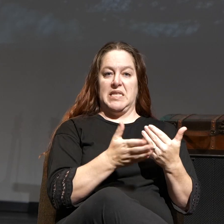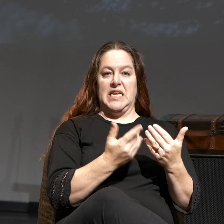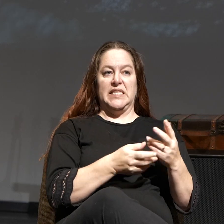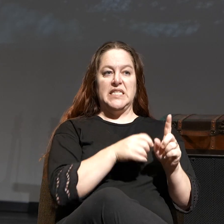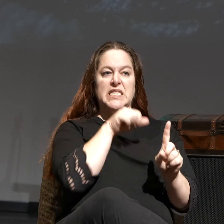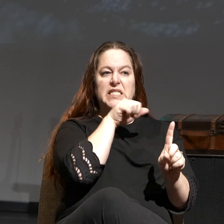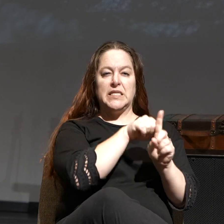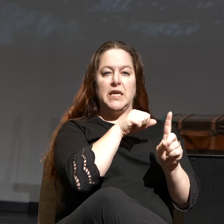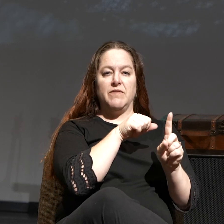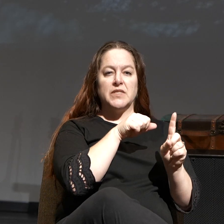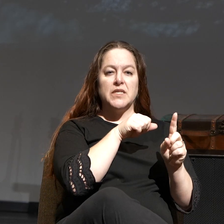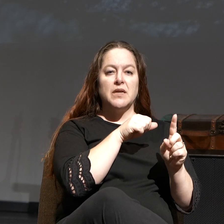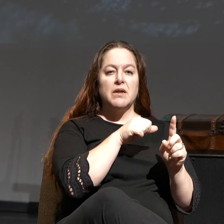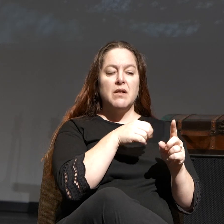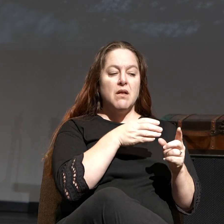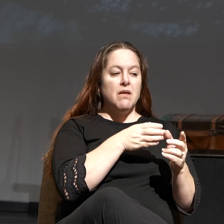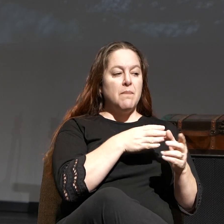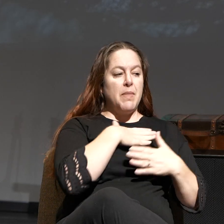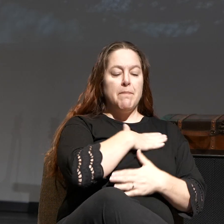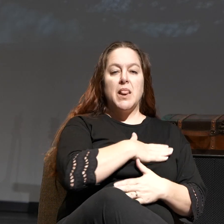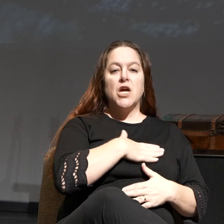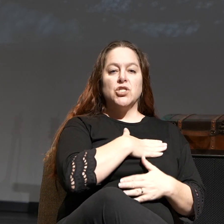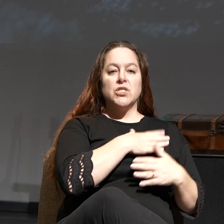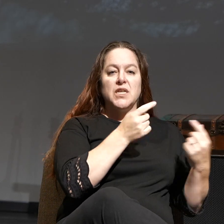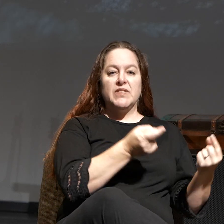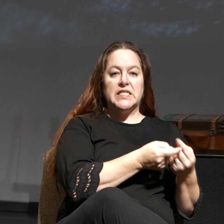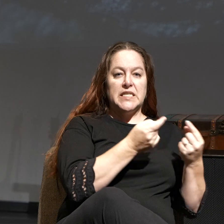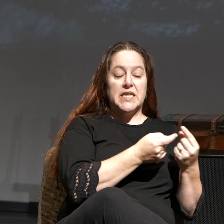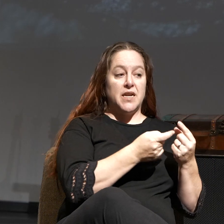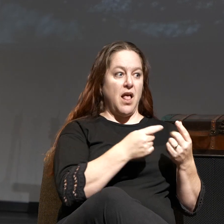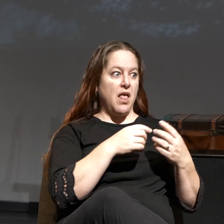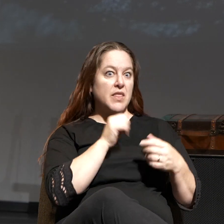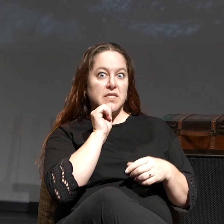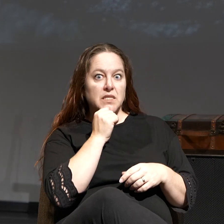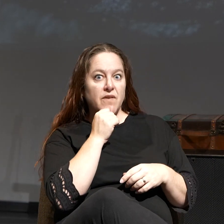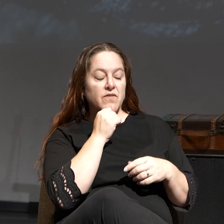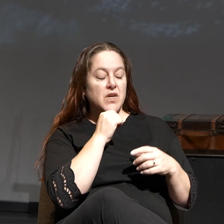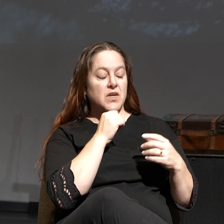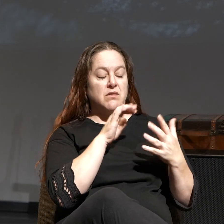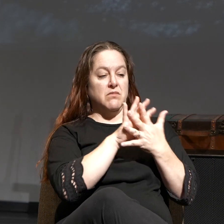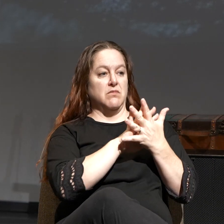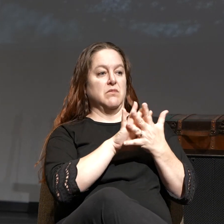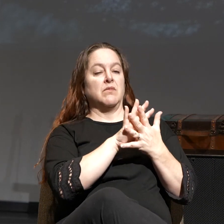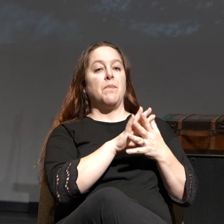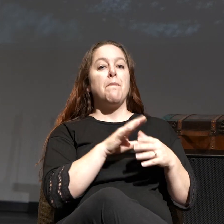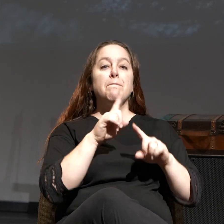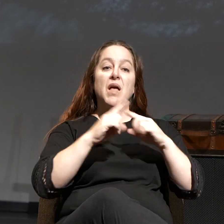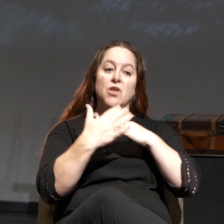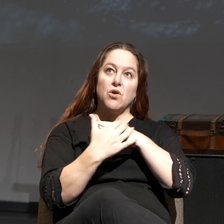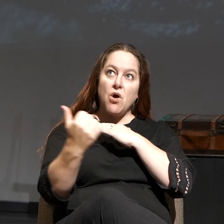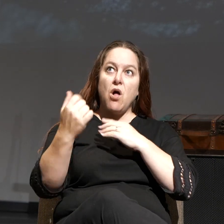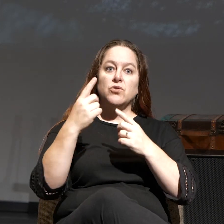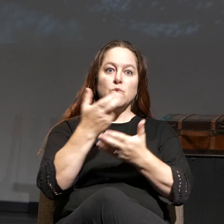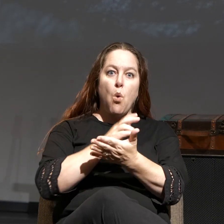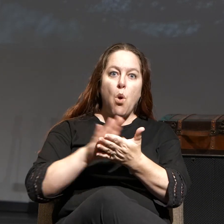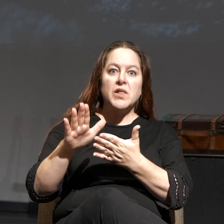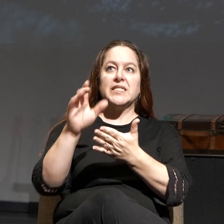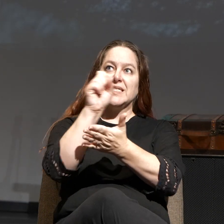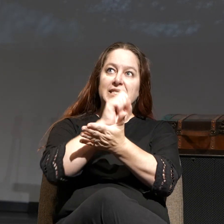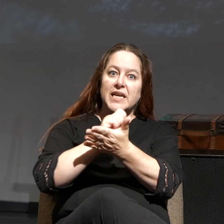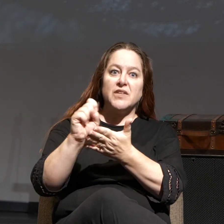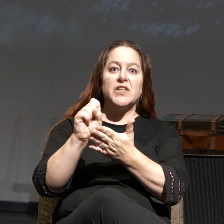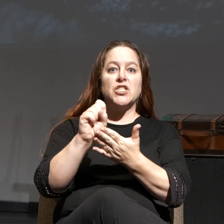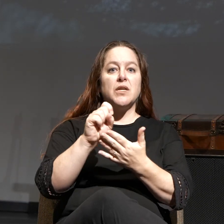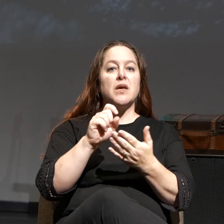by the pleasures of sin and disillusioned by the pain of suffering. The call to holiness, the call to sanctification, the call to becoming